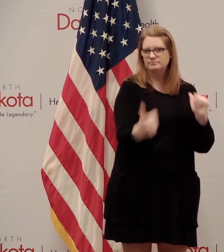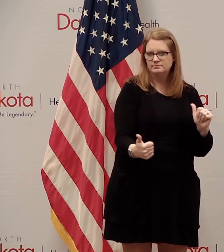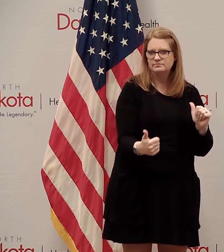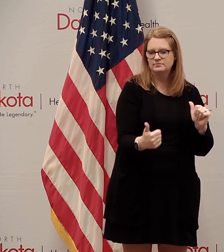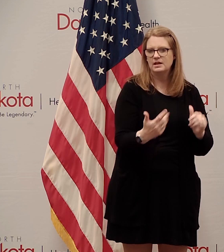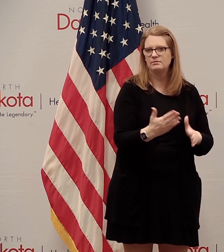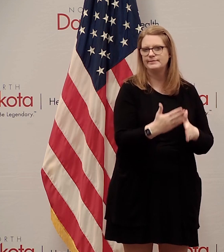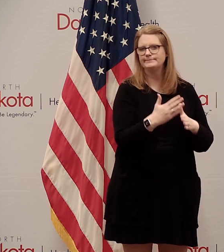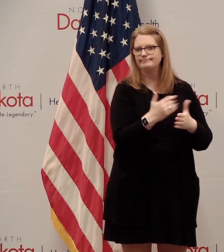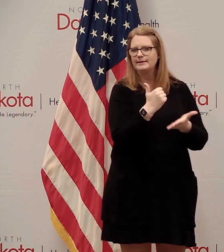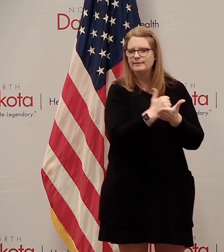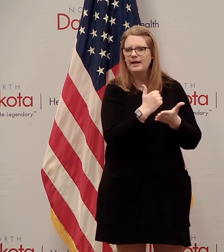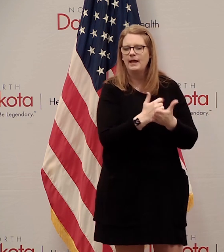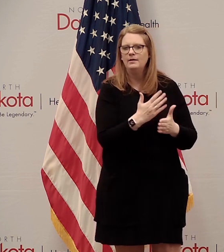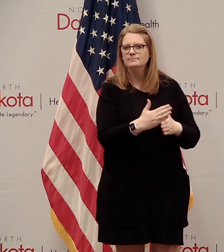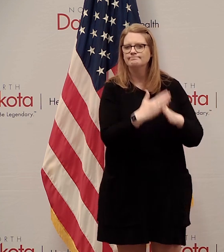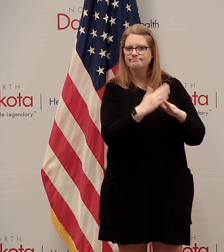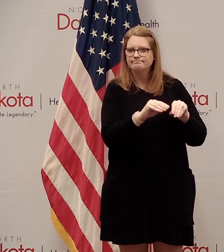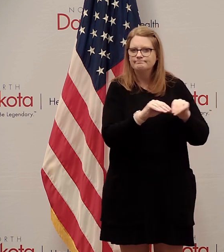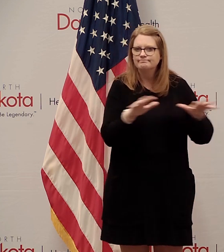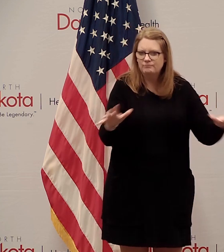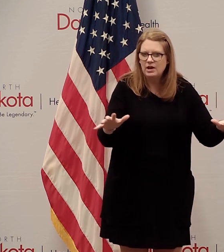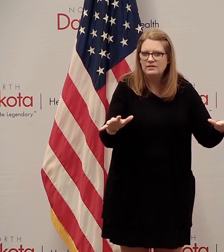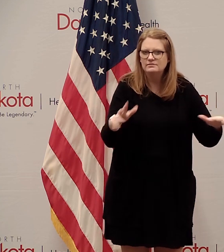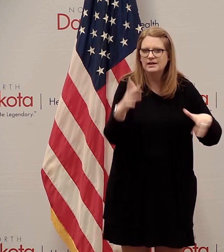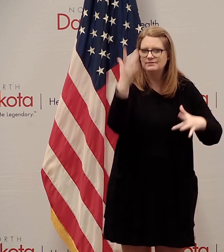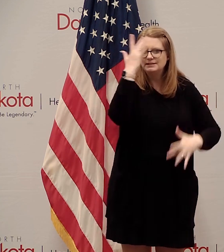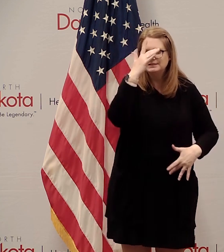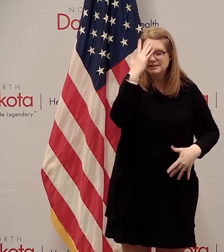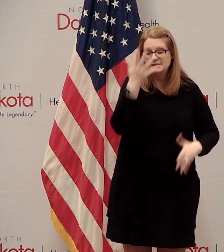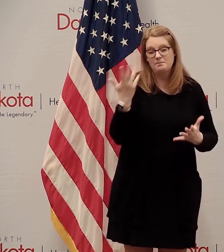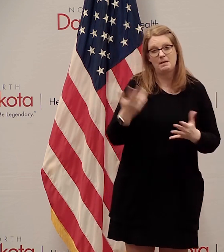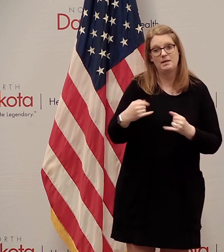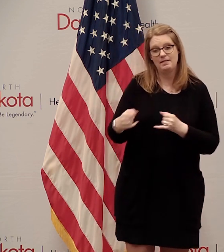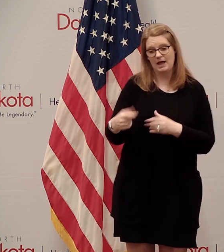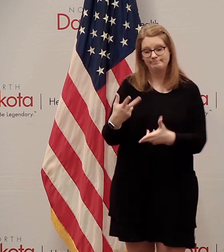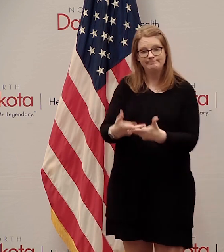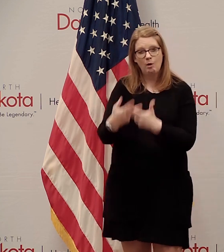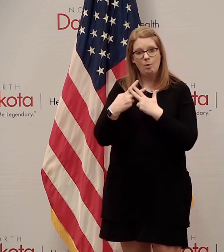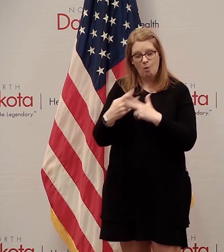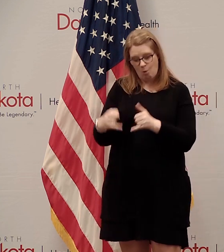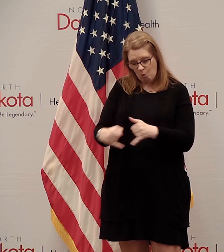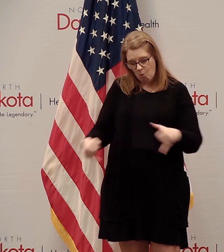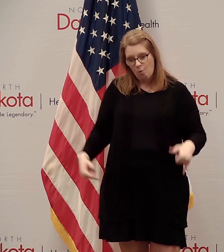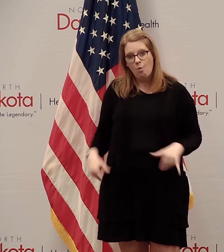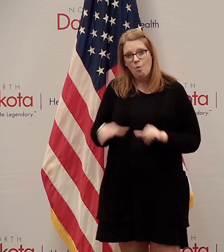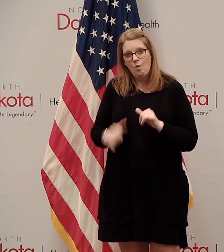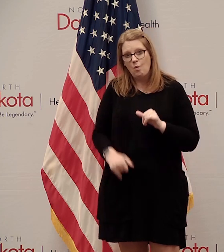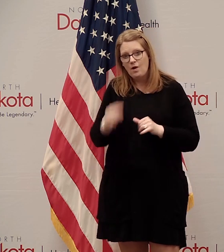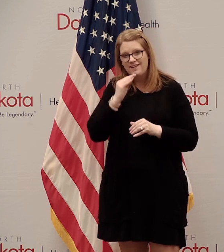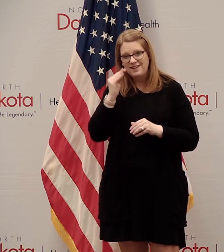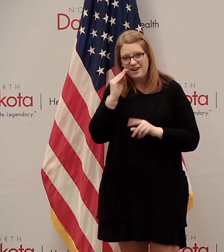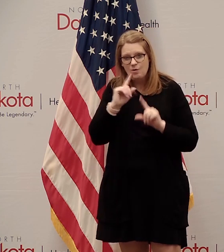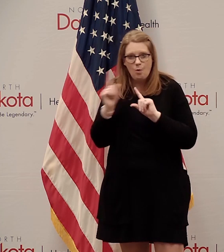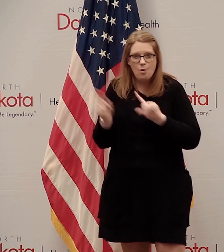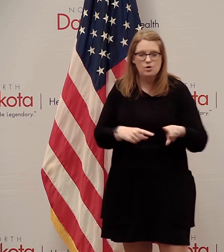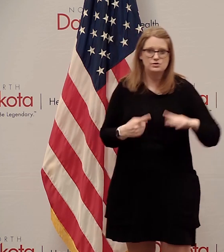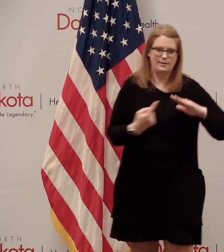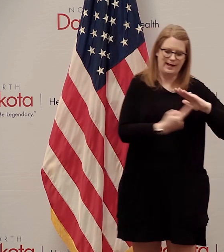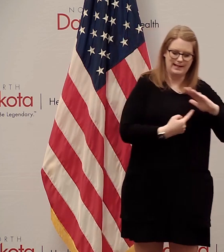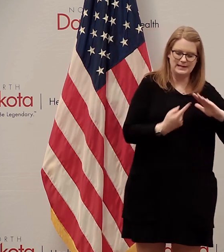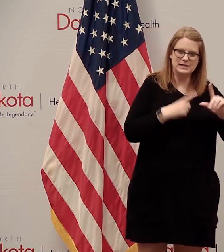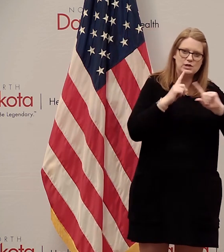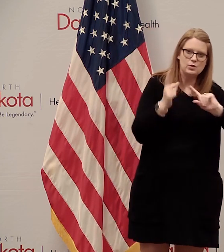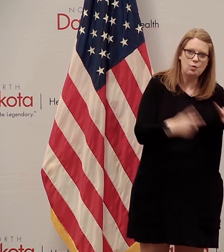diseases and those orders which could be uh quarantine orders or isolation orders those orders from the state health officer different